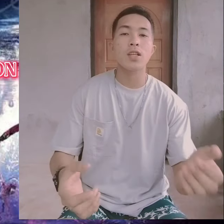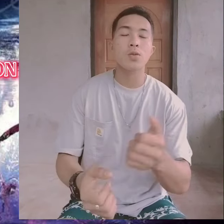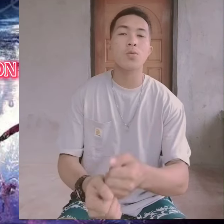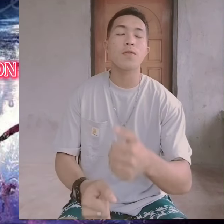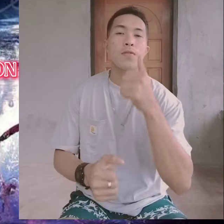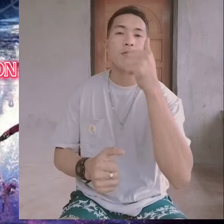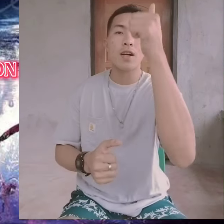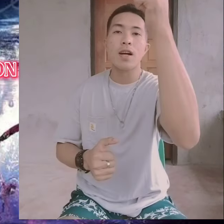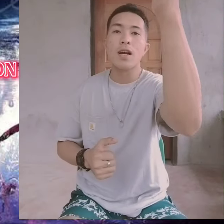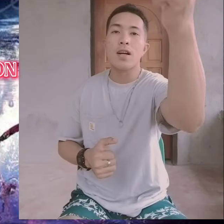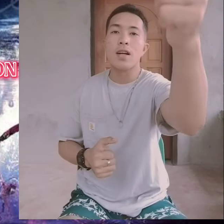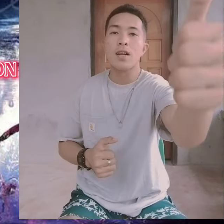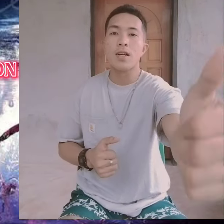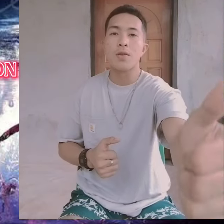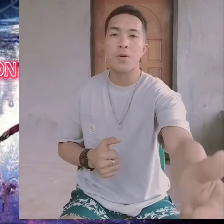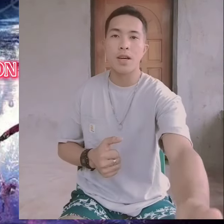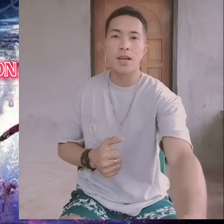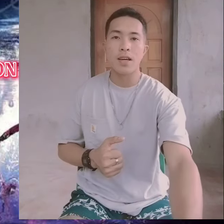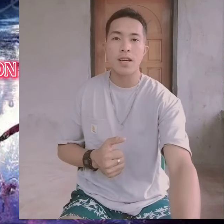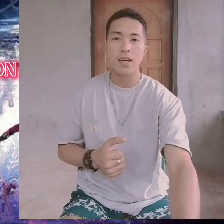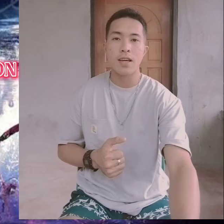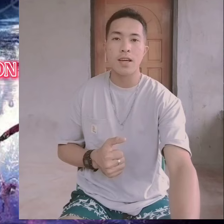things from far away